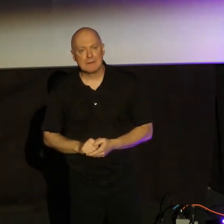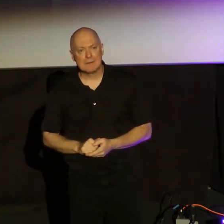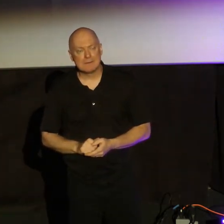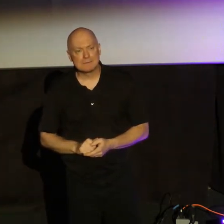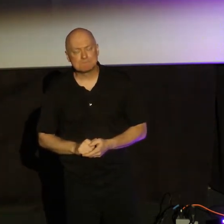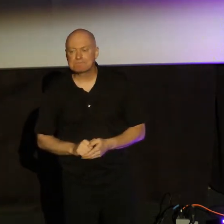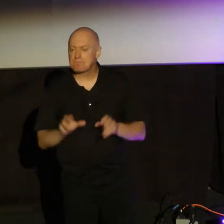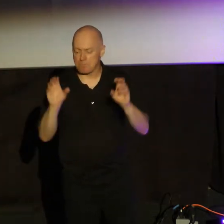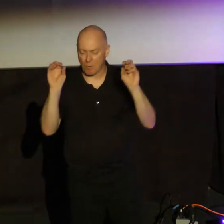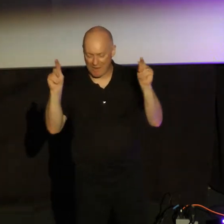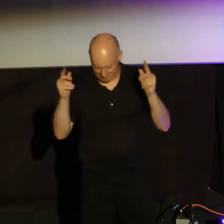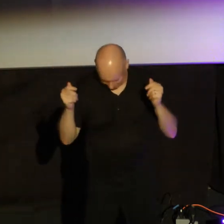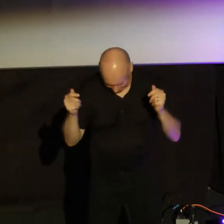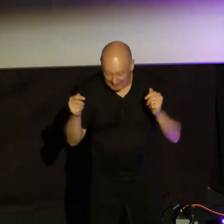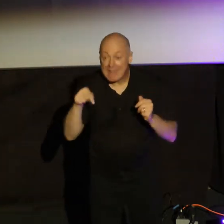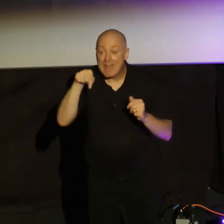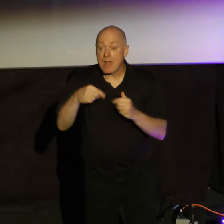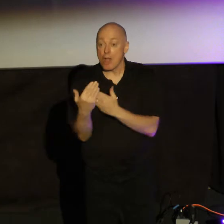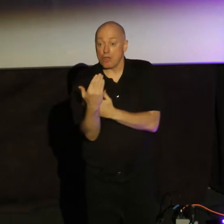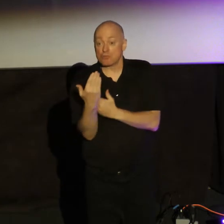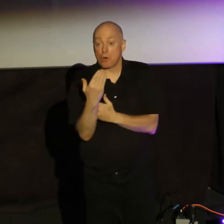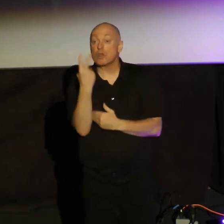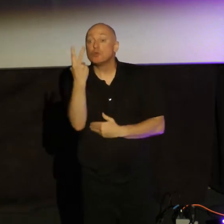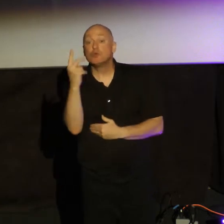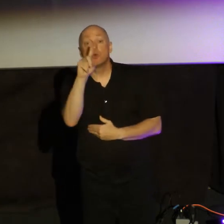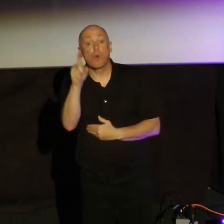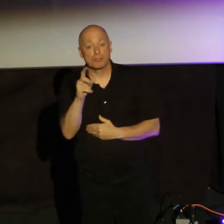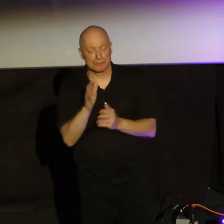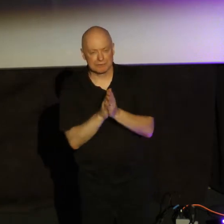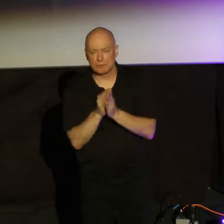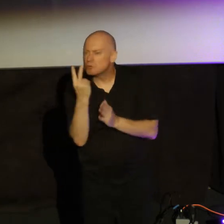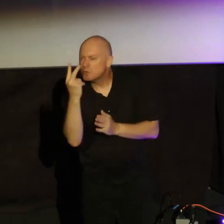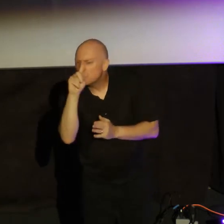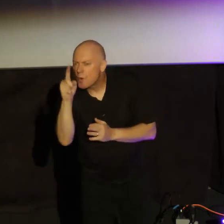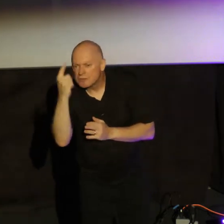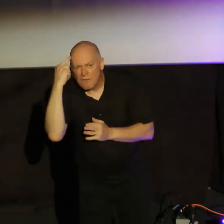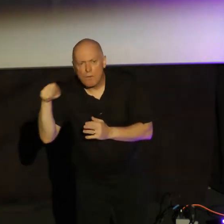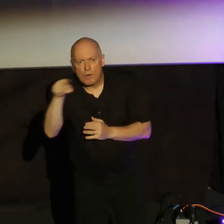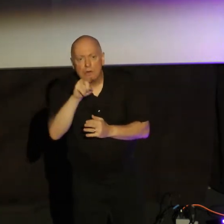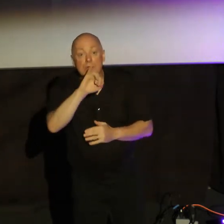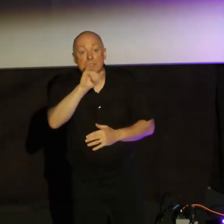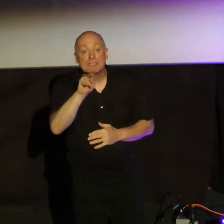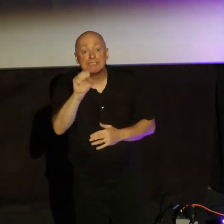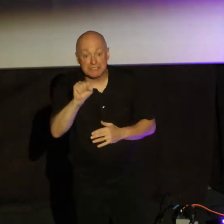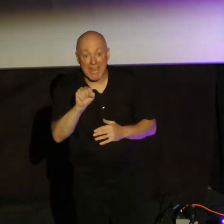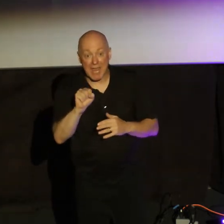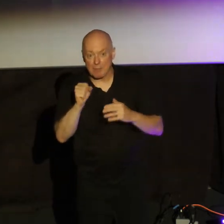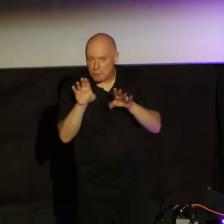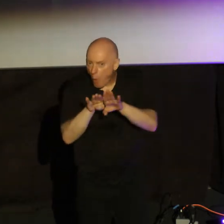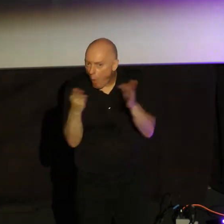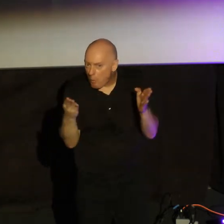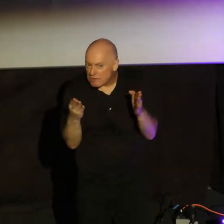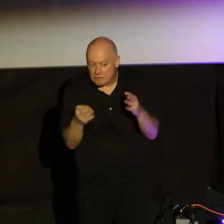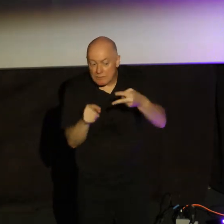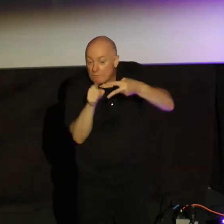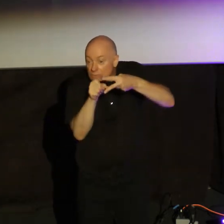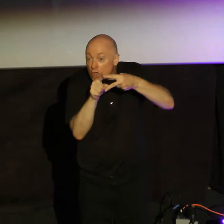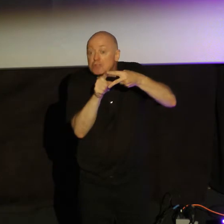This morning I want to open with the two questions we just read there, the two questions that James opens with this morning. And the first is this, and in verse